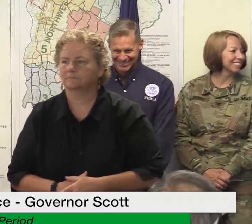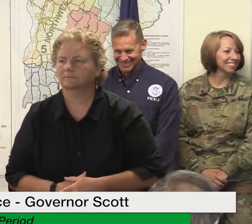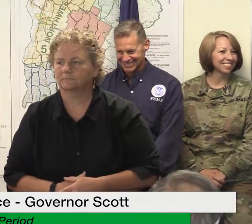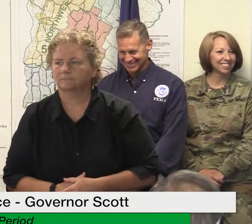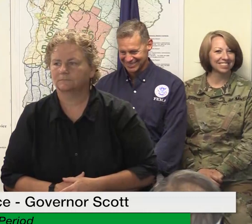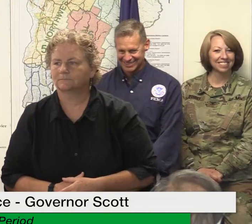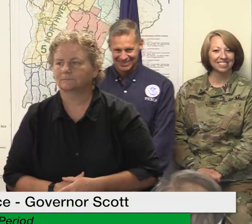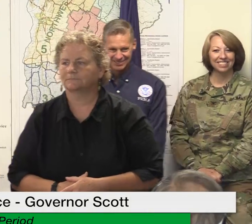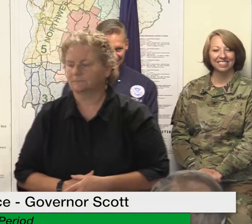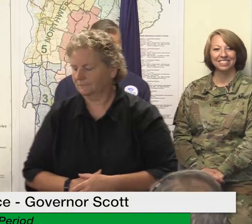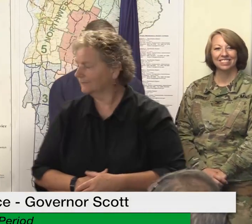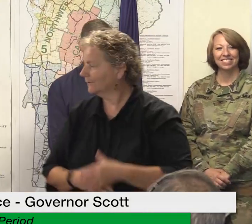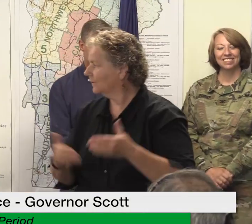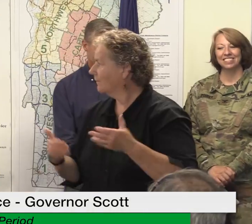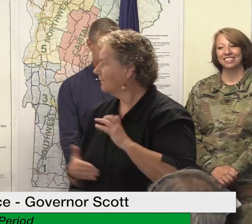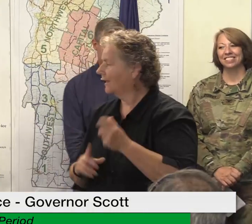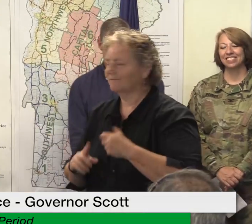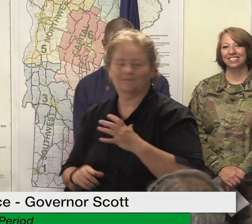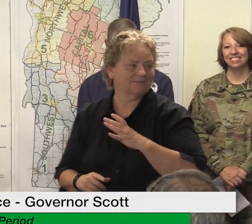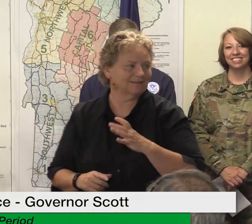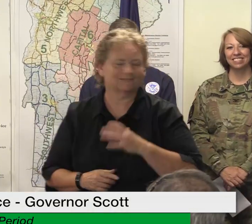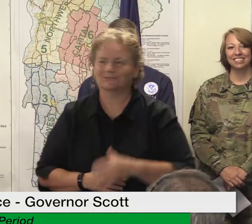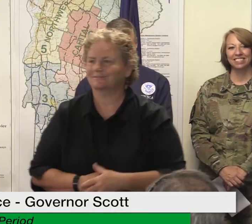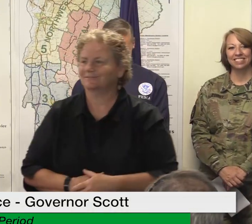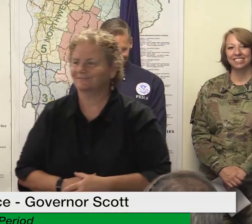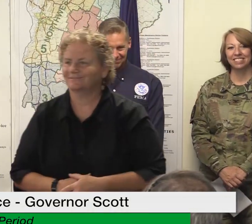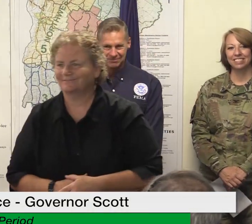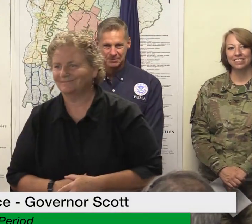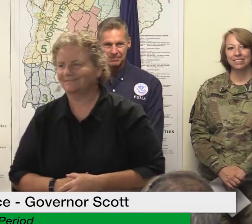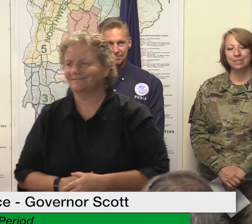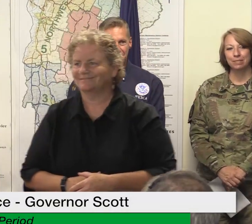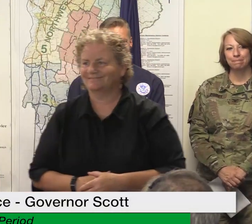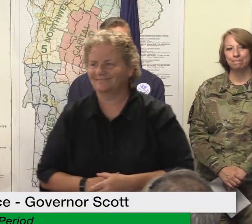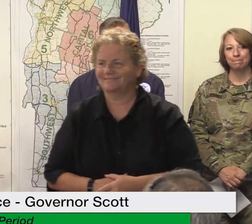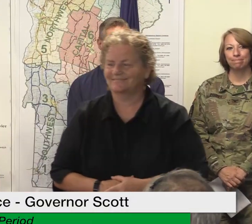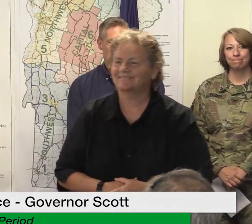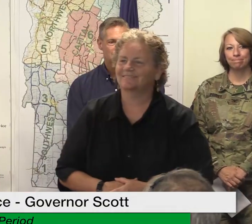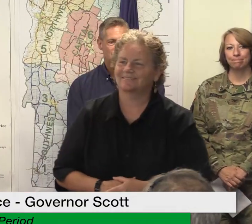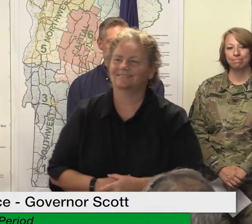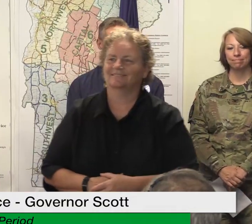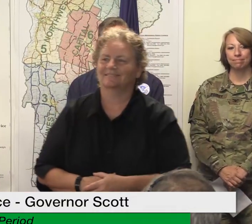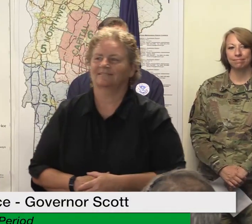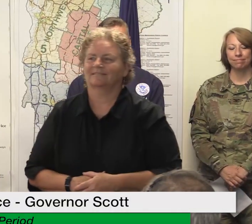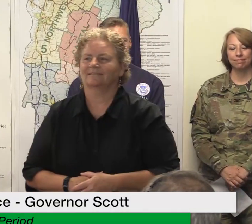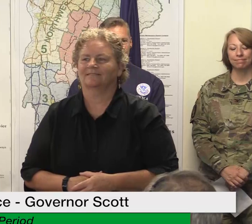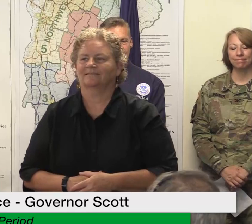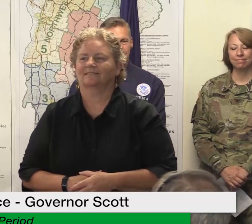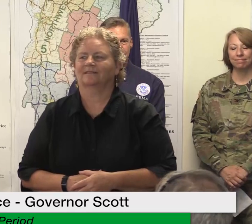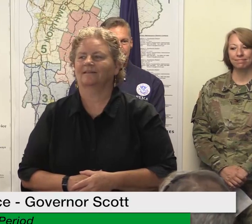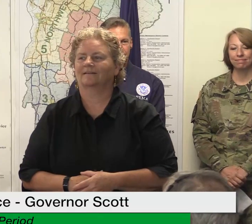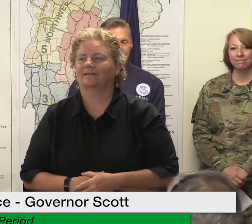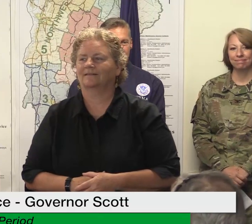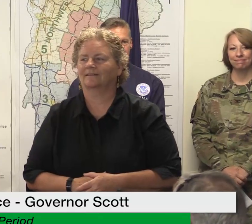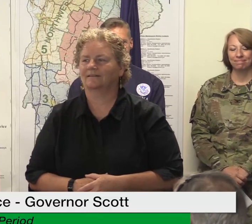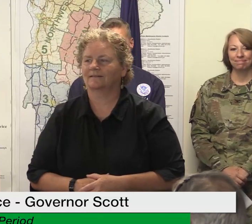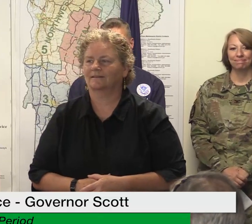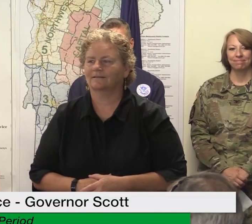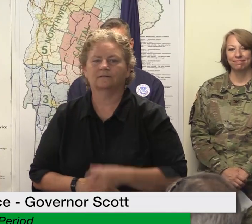you that's all i have colin flanders seven days